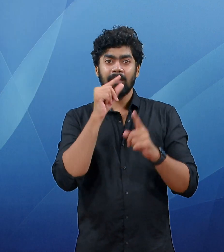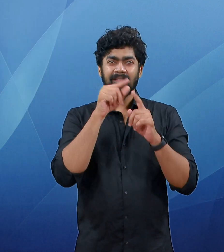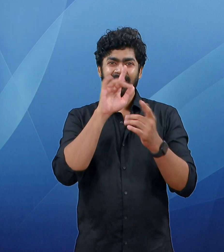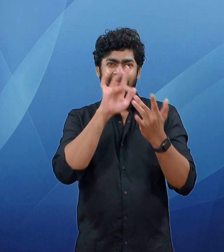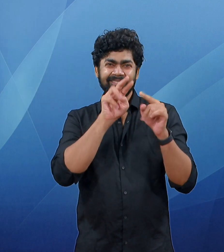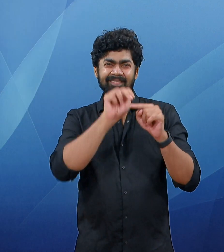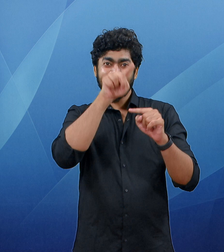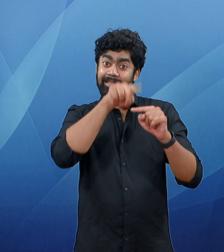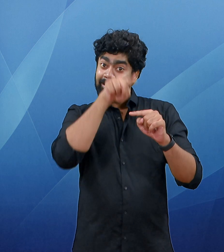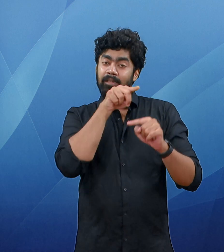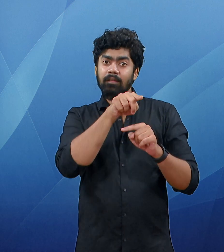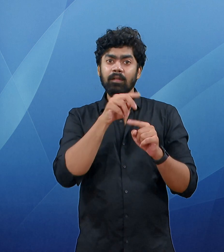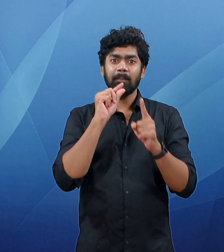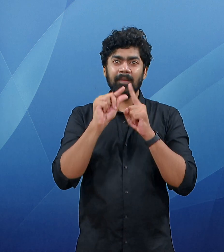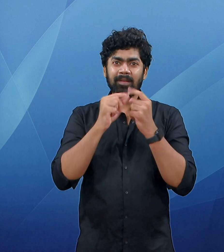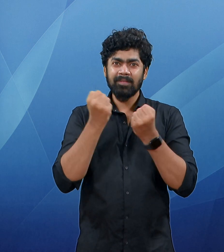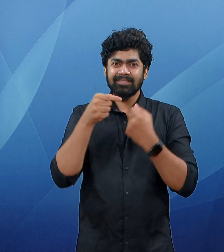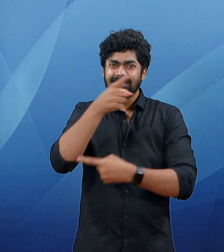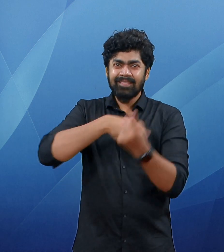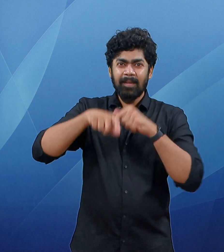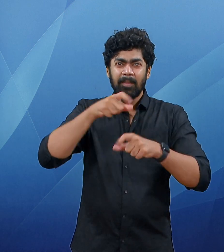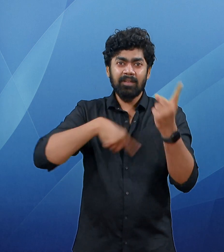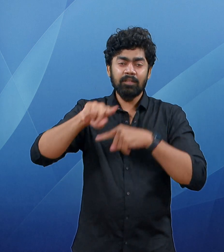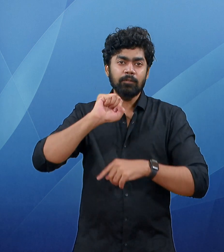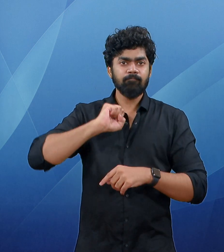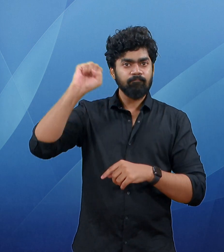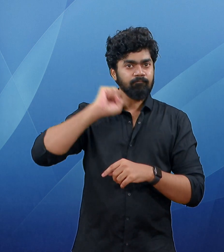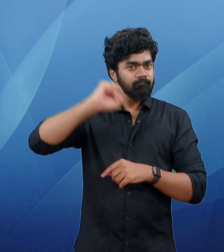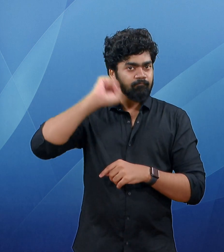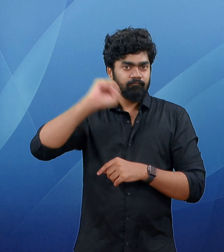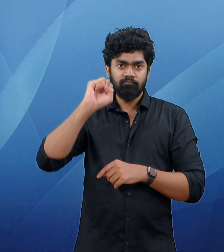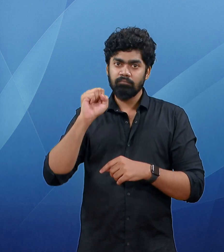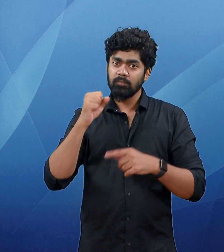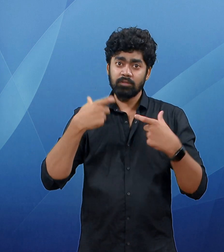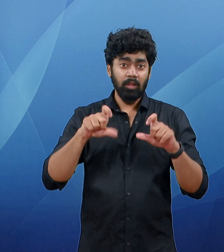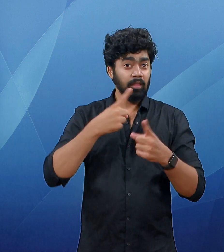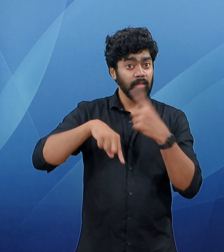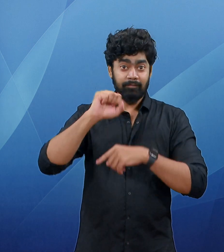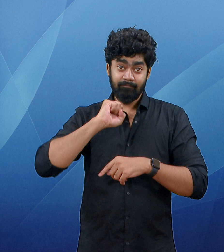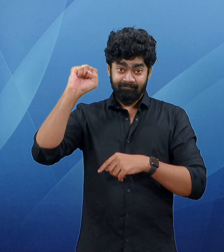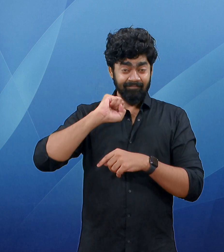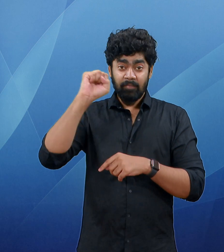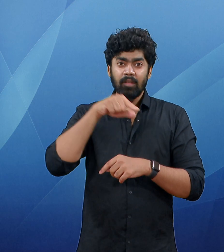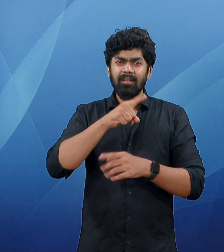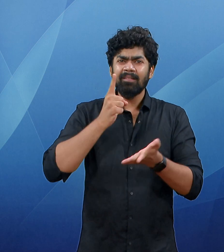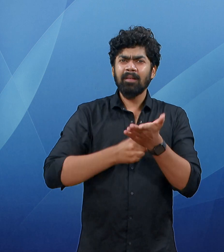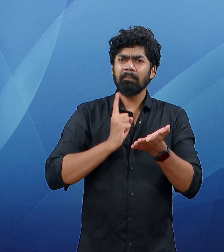Normal life was badly hit in North and Central Kerala where the people depend heavily on private buses for their transportation while the